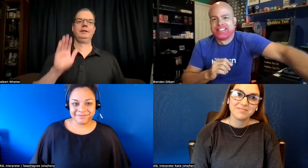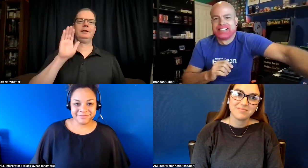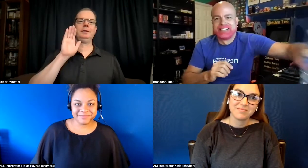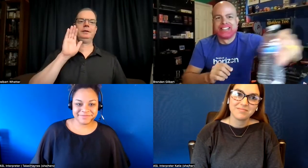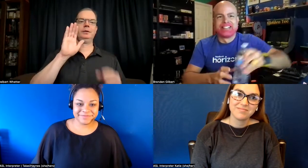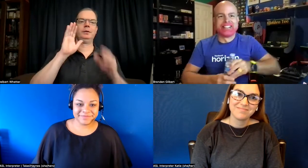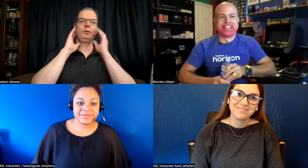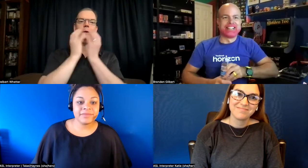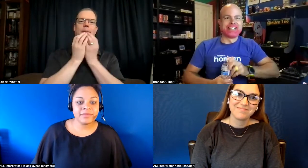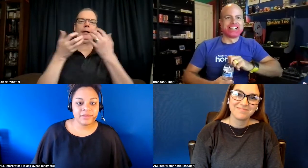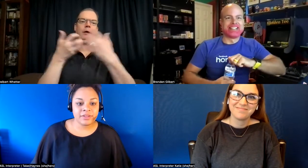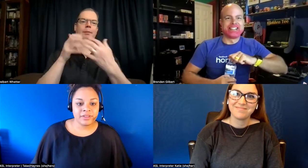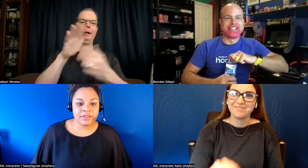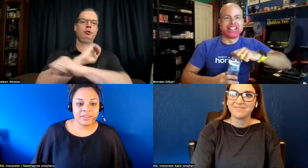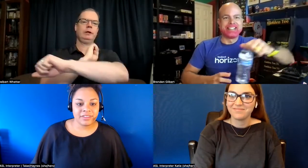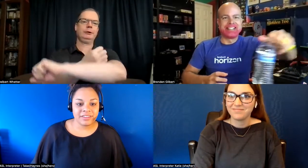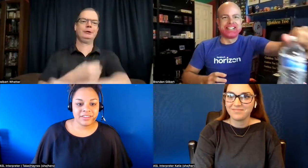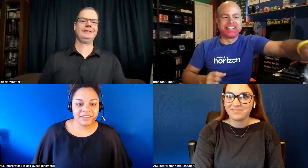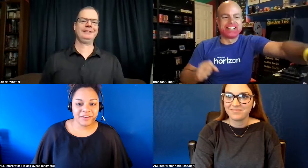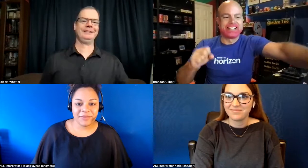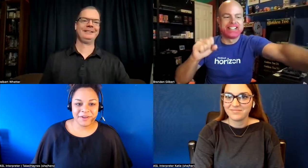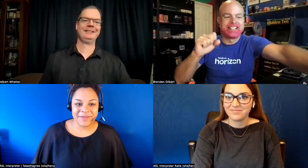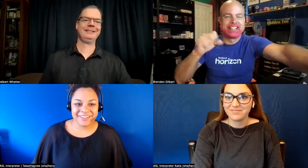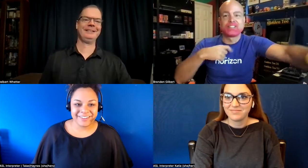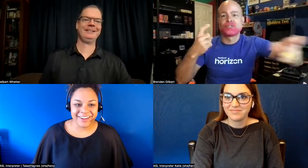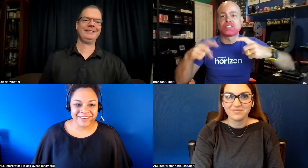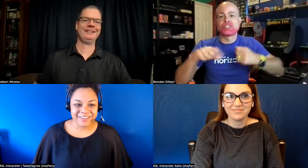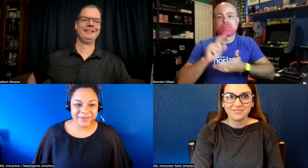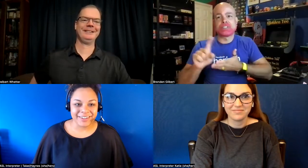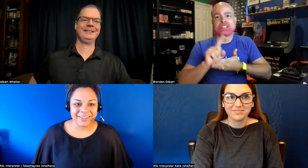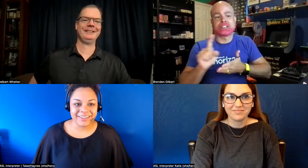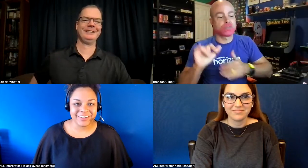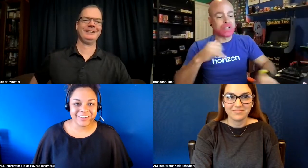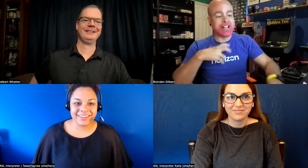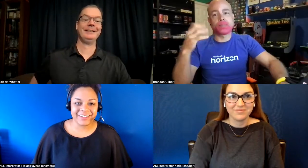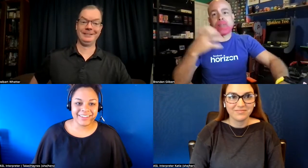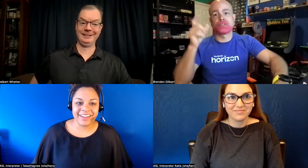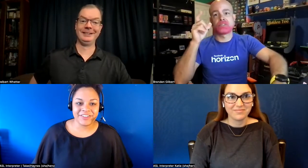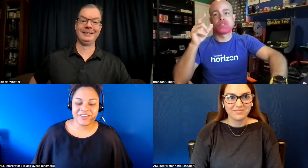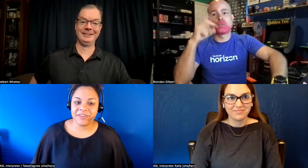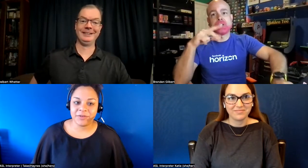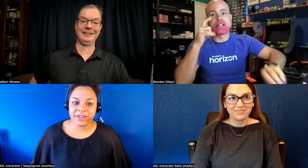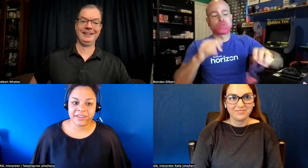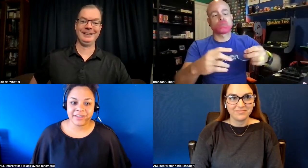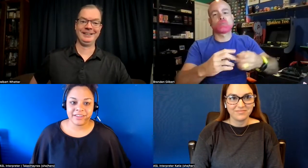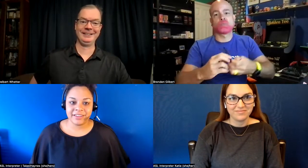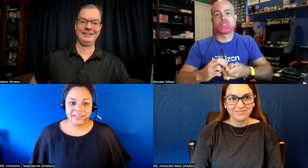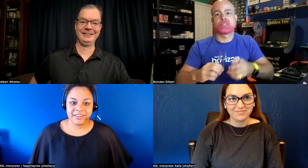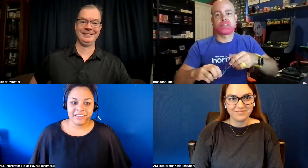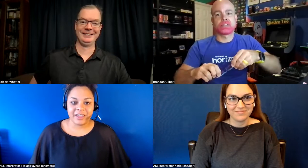your beard matches your energy brander yeah i change it every week that